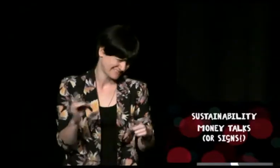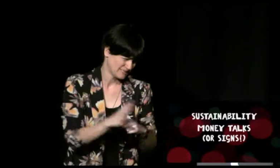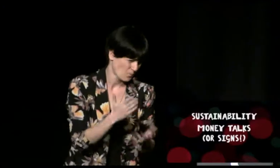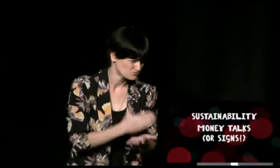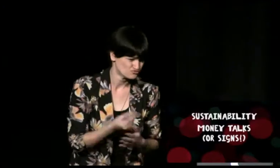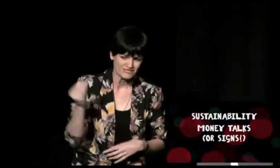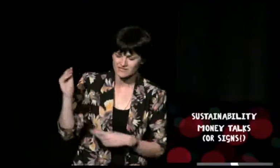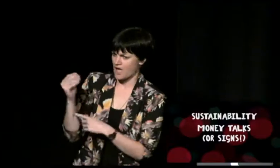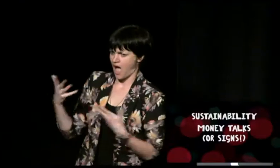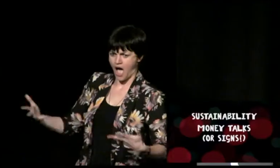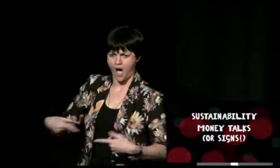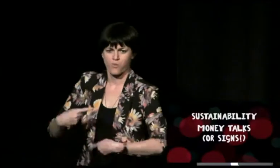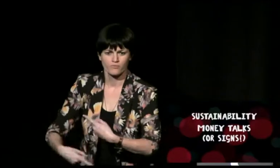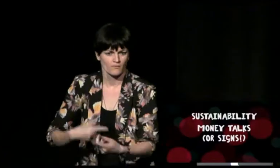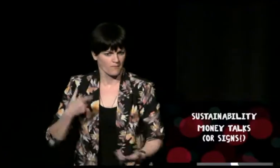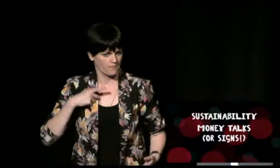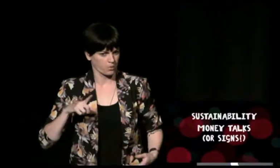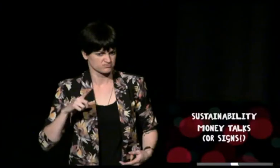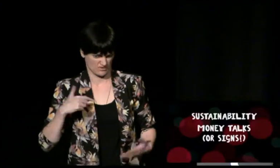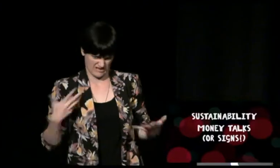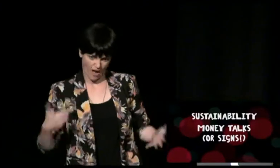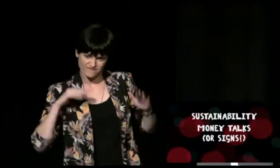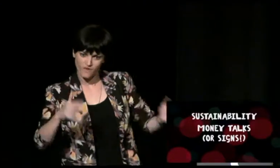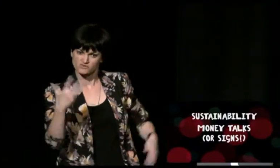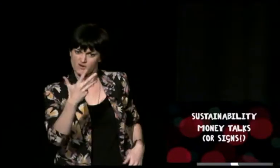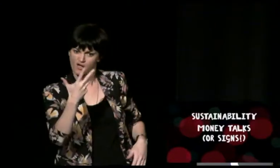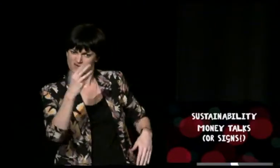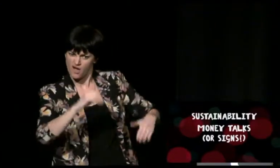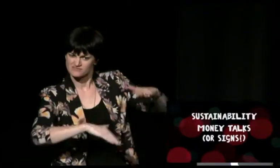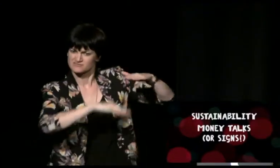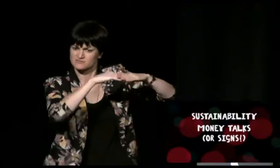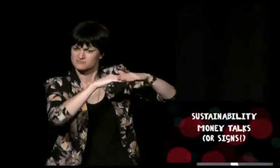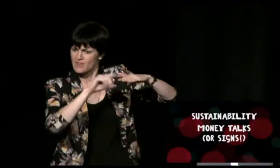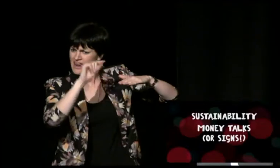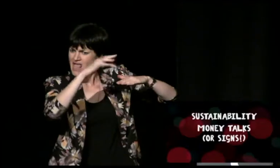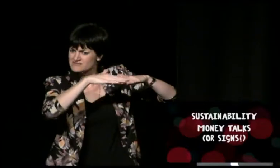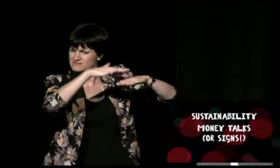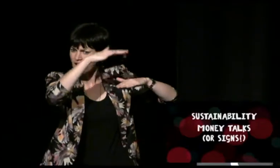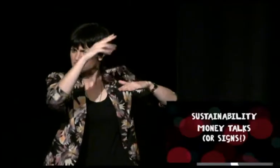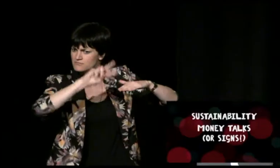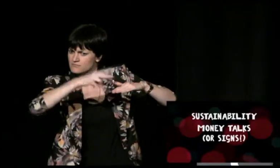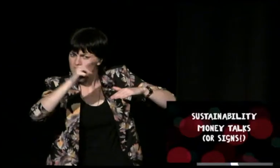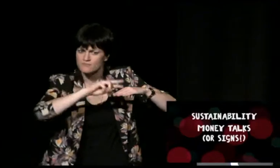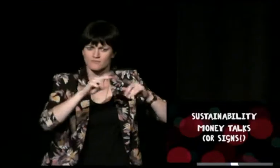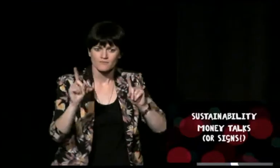down because we don't have any funds money does talk obviously so at the moment we're focusing on videos up until the